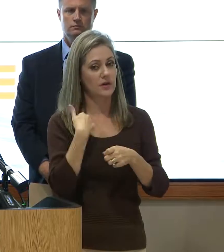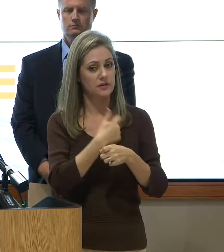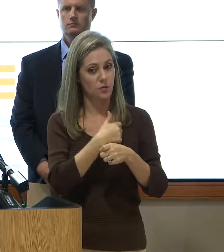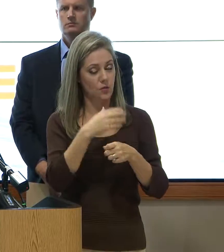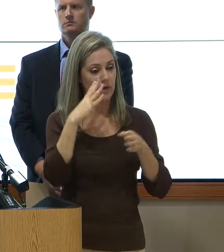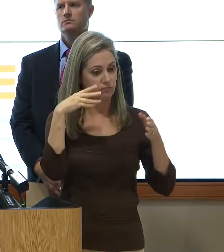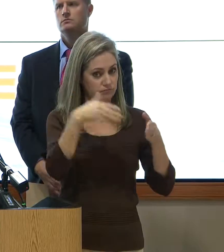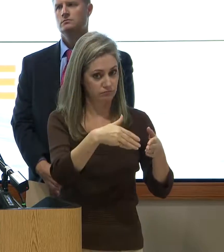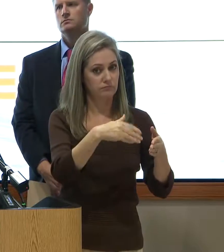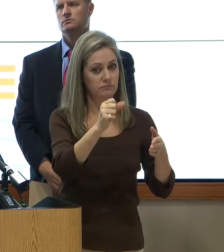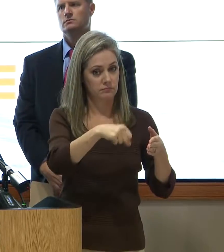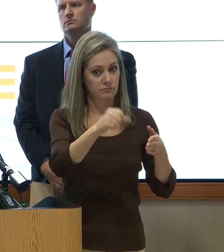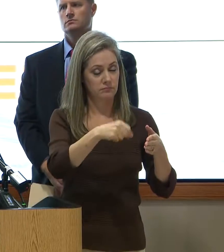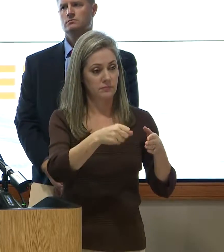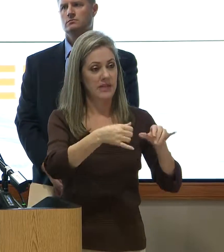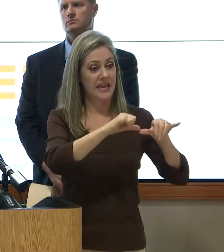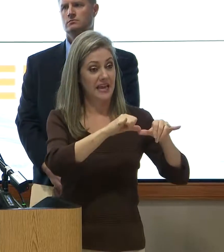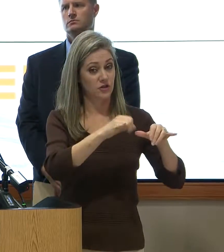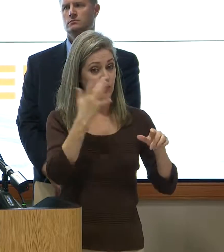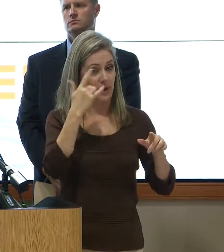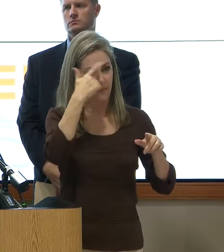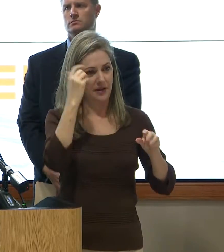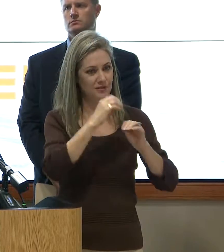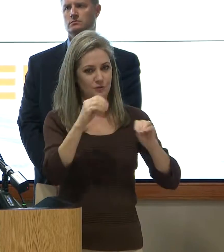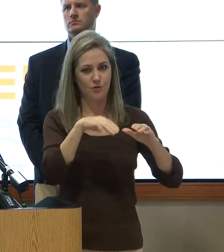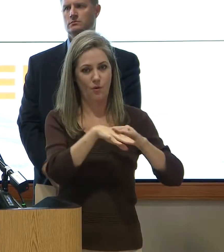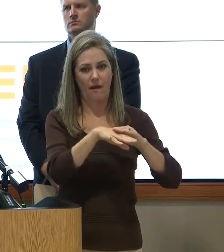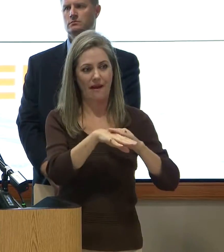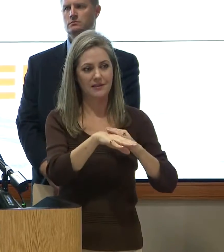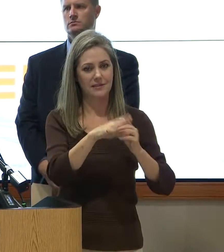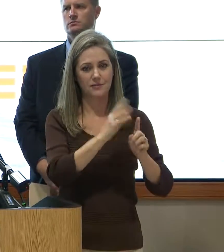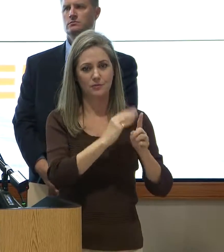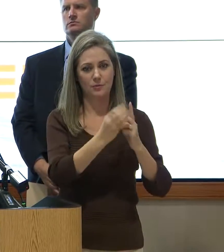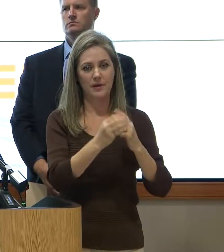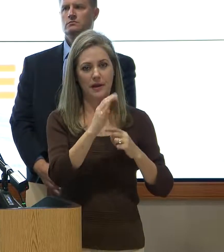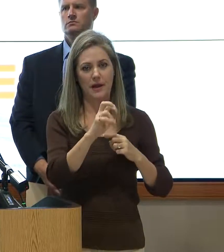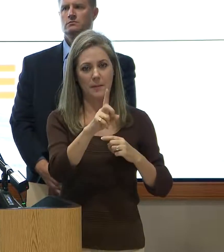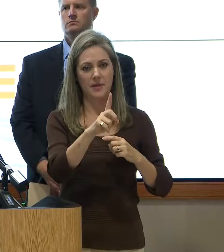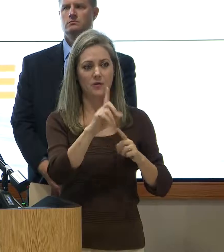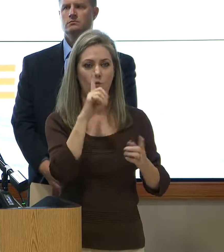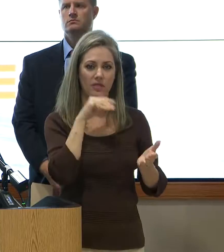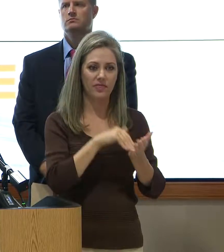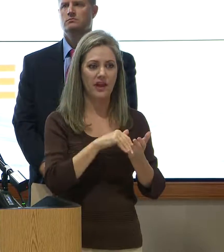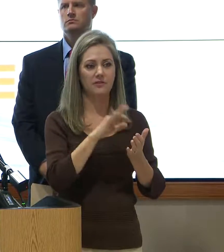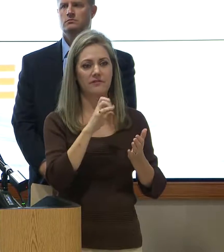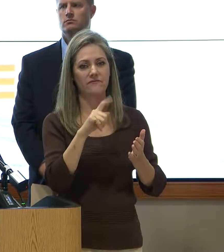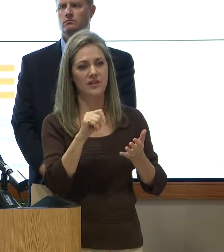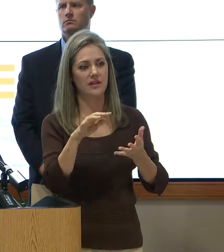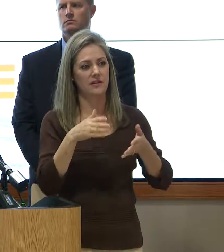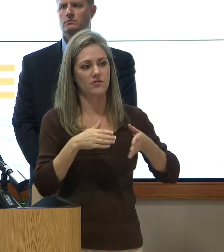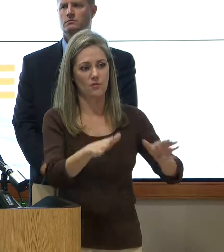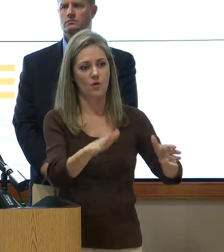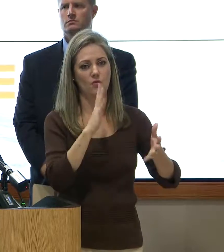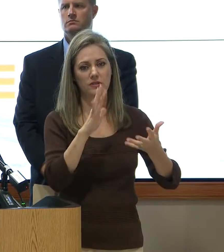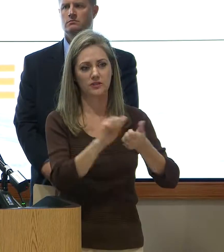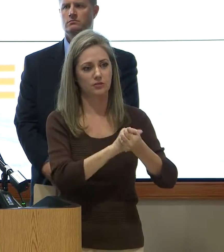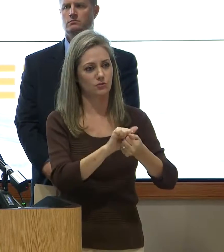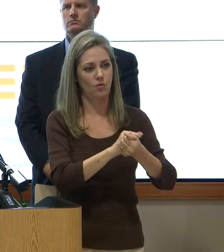on. Engineering, because there's no access to Banana Bend, a thousand foot of the road was actually destroyed,